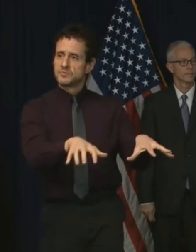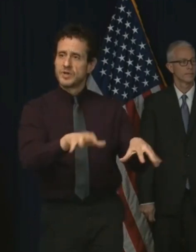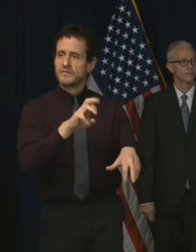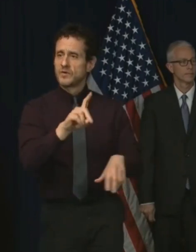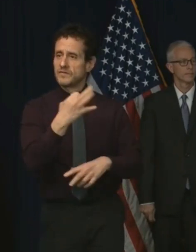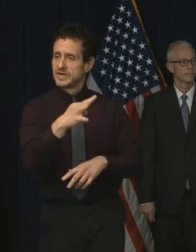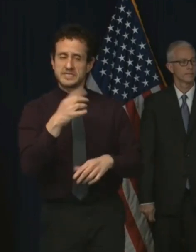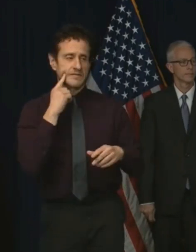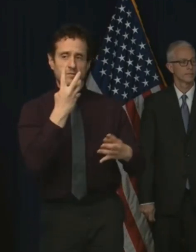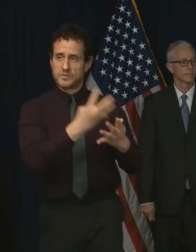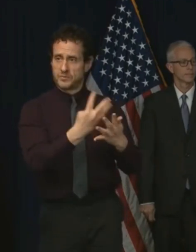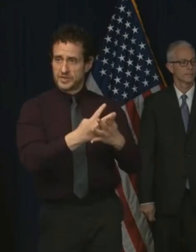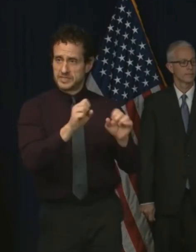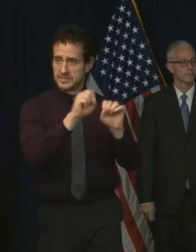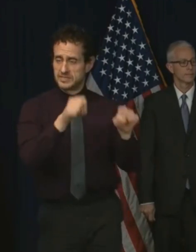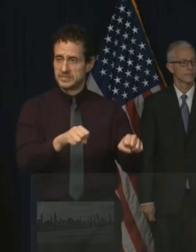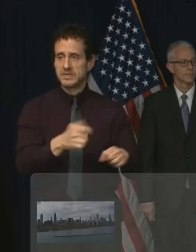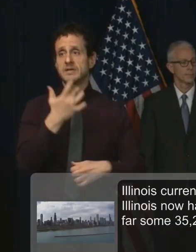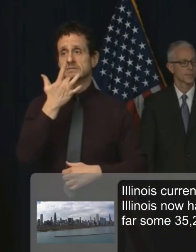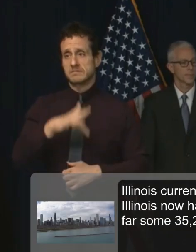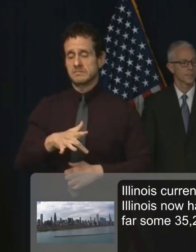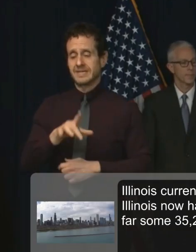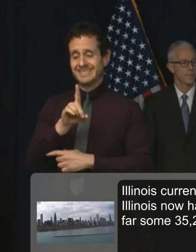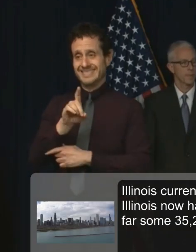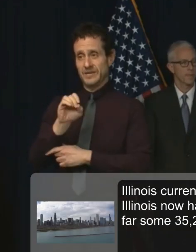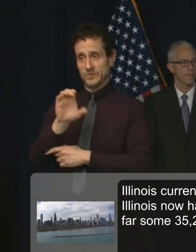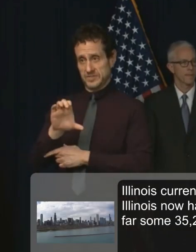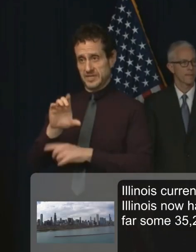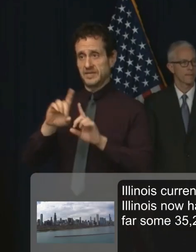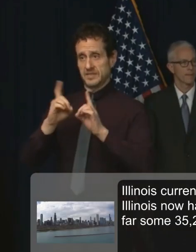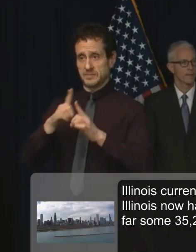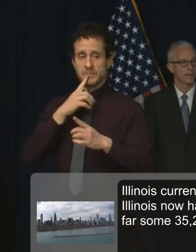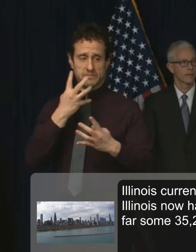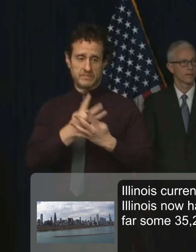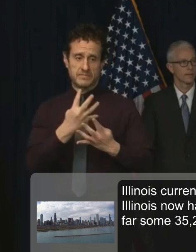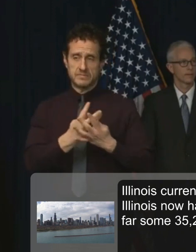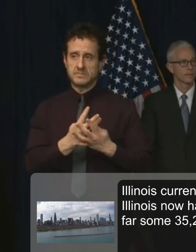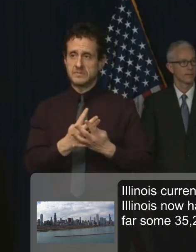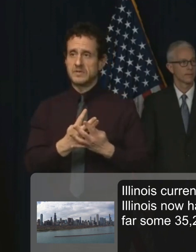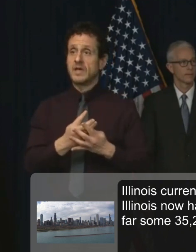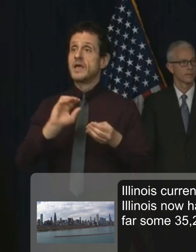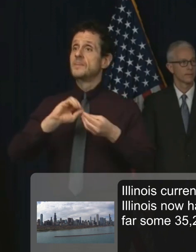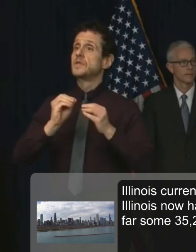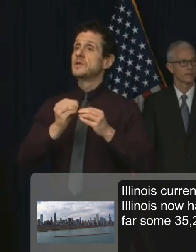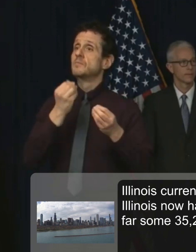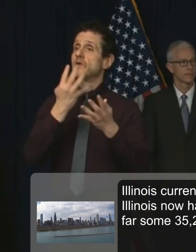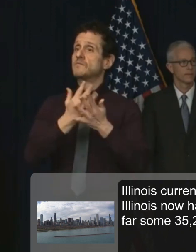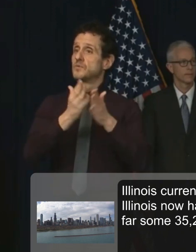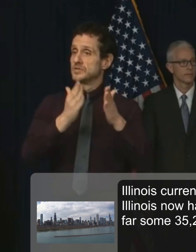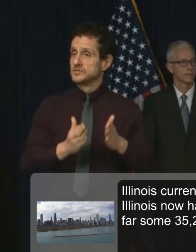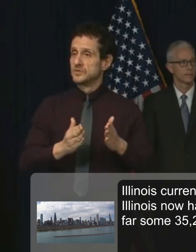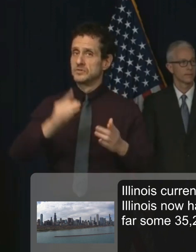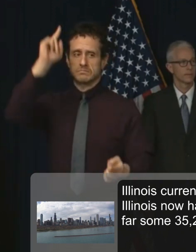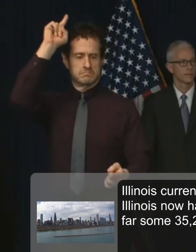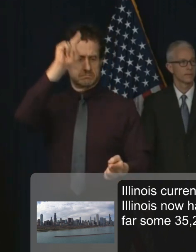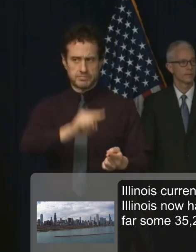facilities. Fortunately, DOC is at its smallest population since 1995,